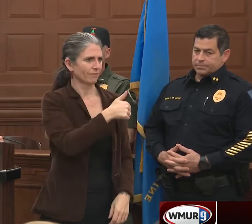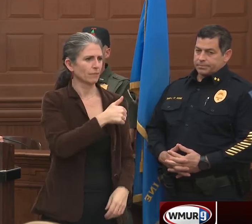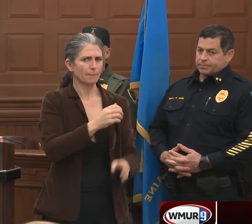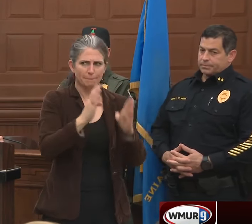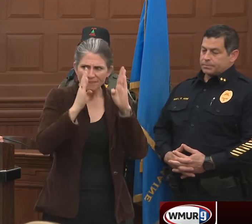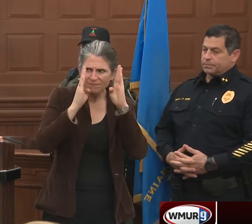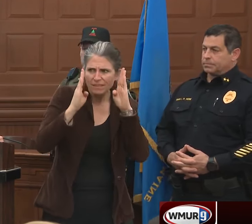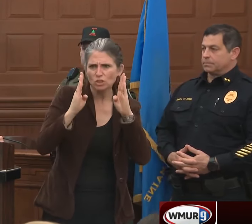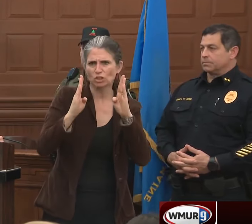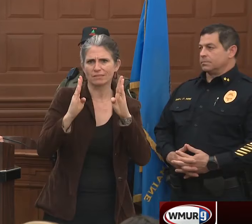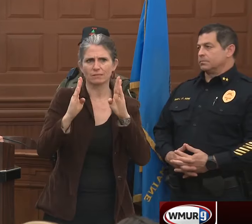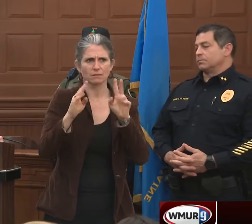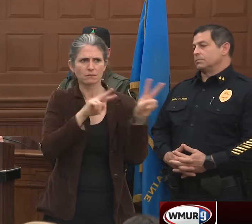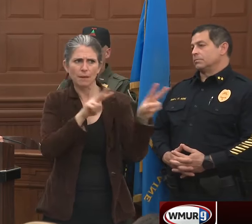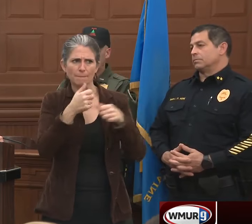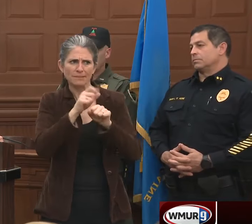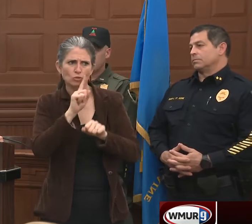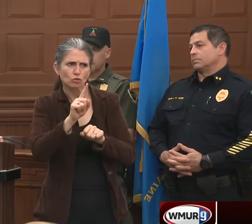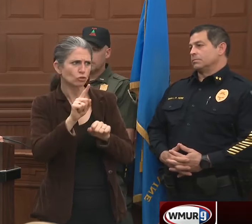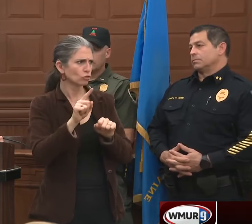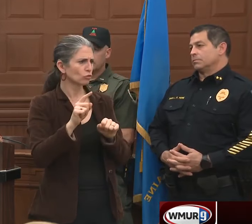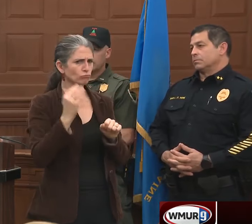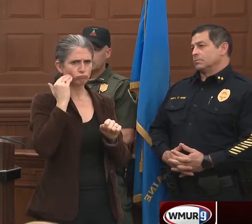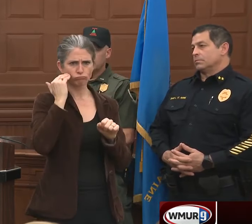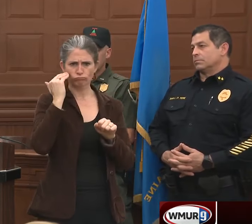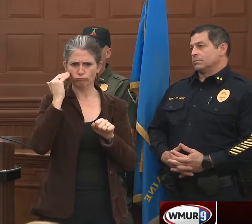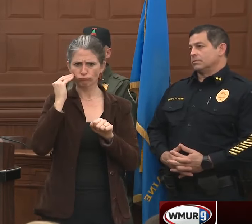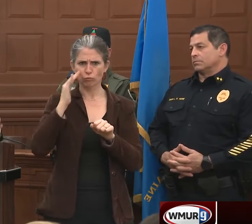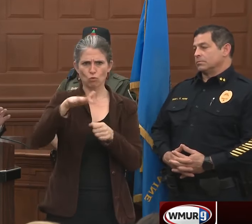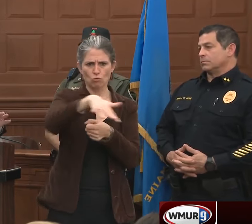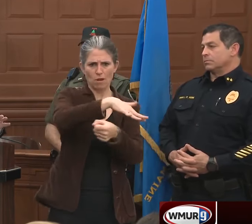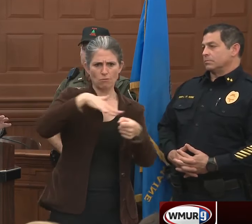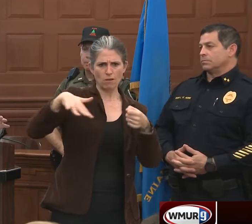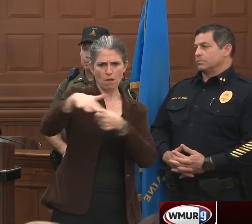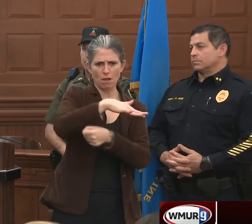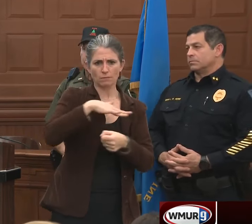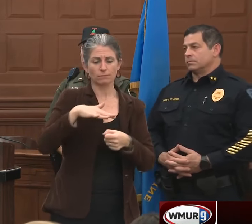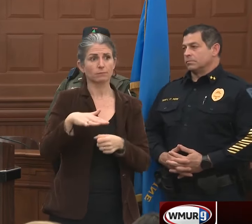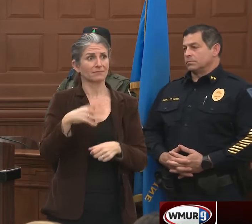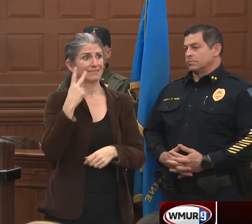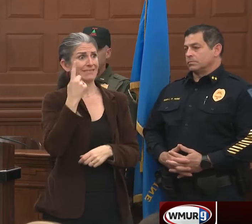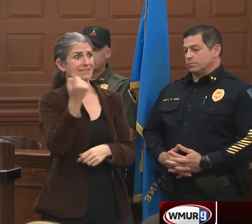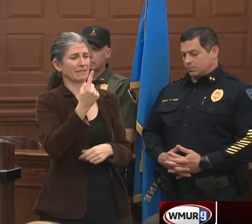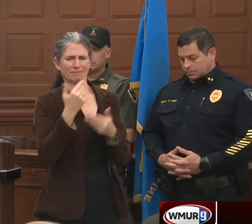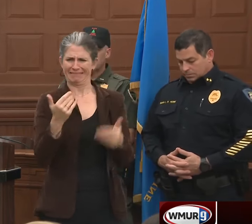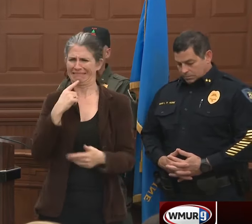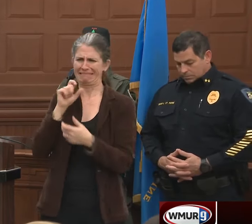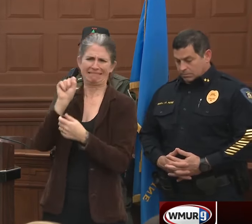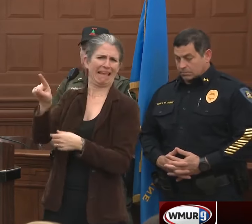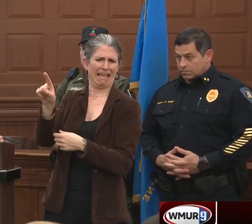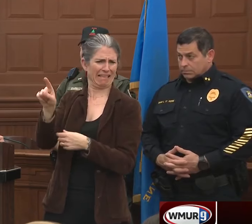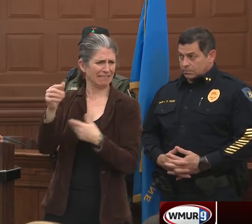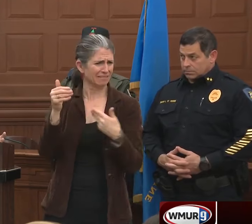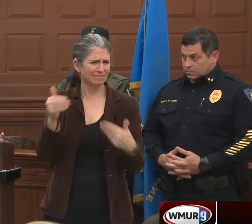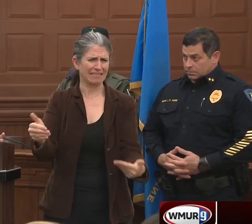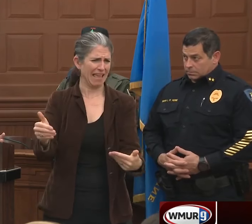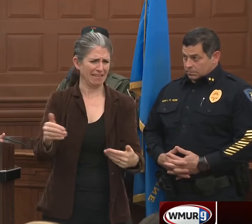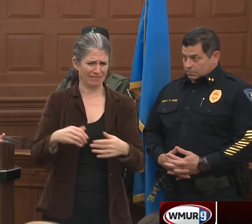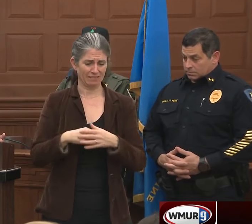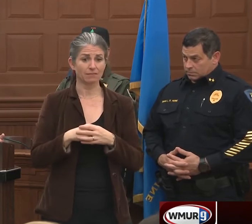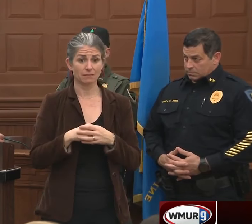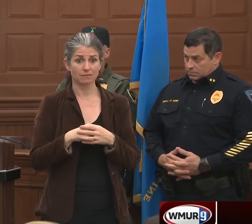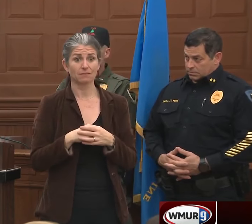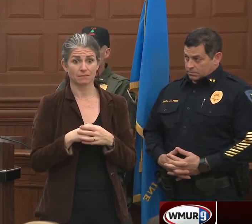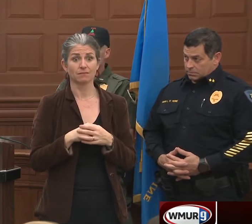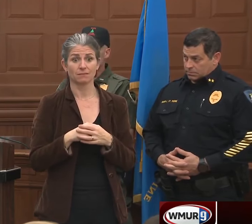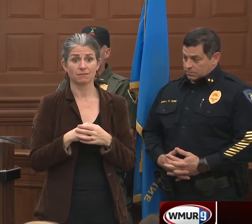If you see something, say something. Because you know in most cases you're like, I don't like that. That looks strange. We can feel that, especially when